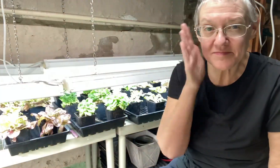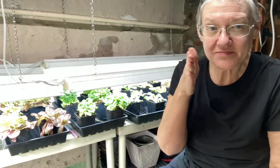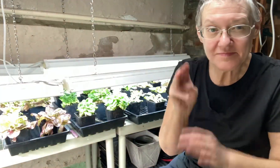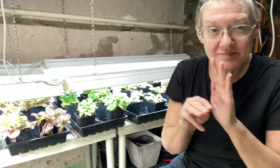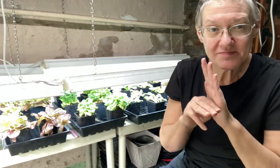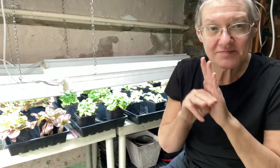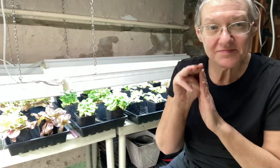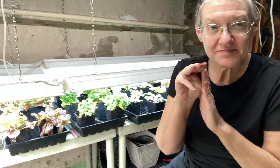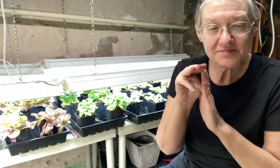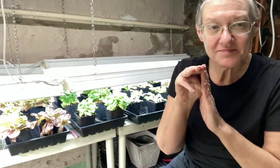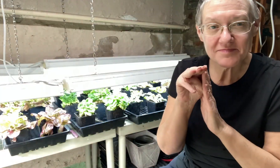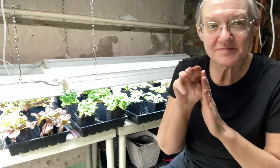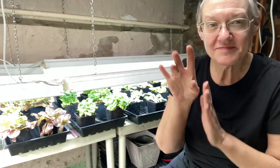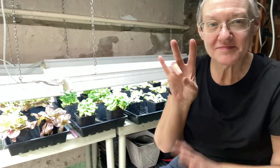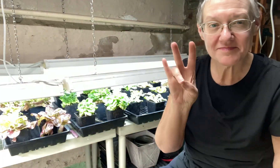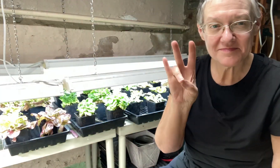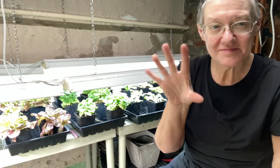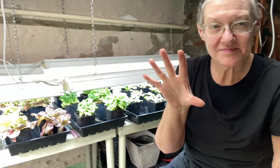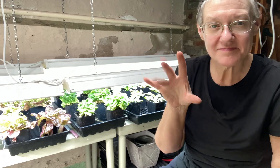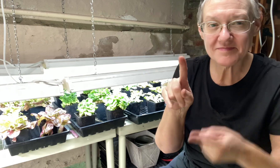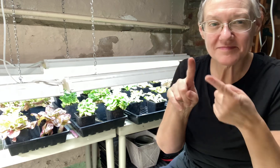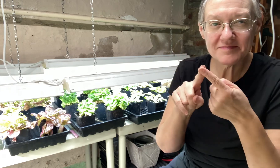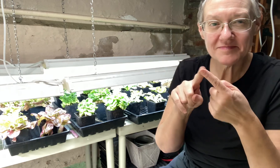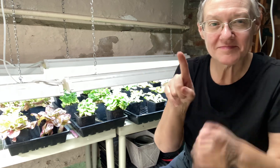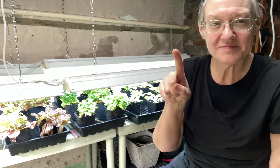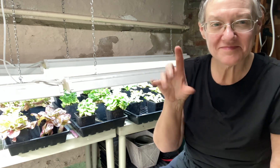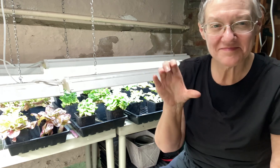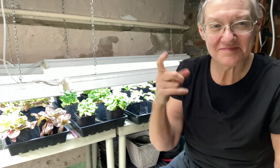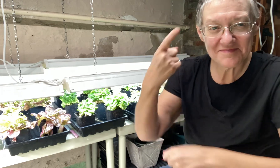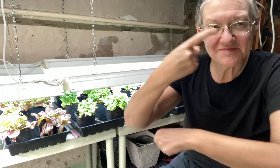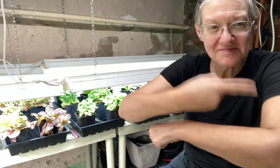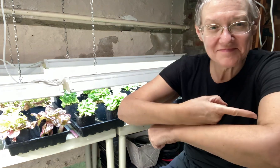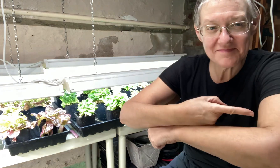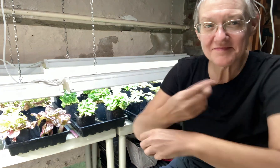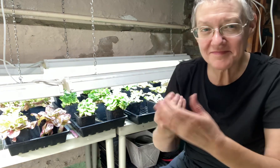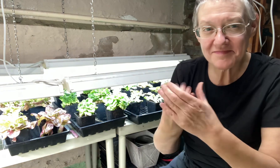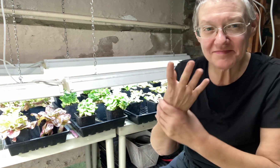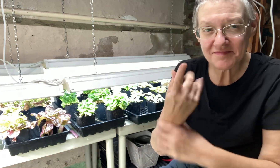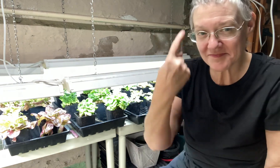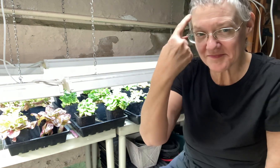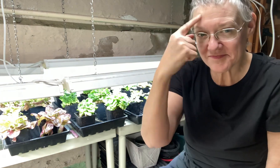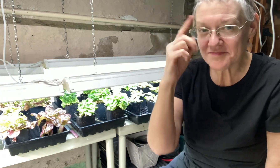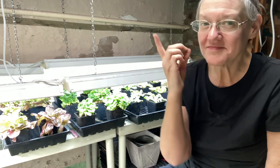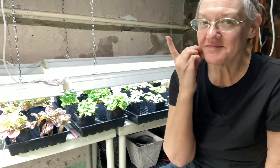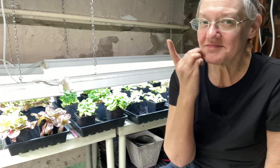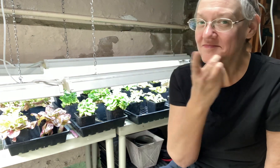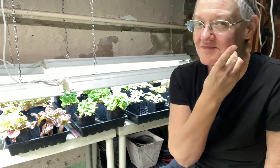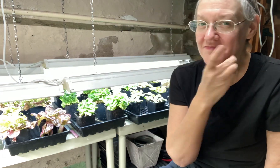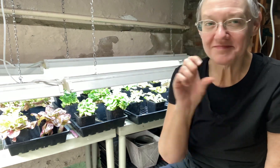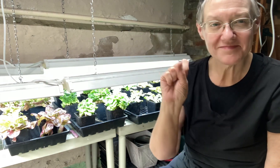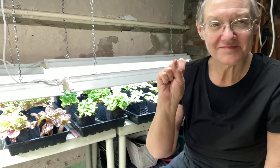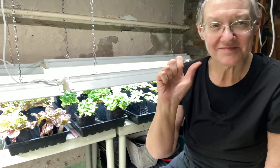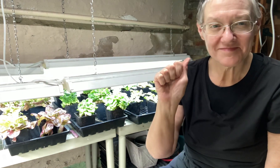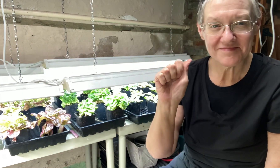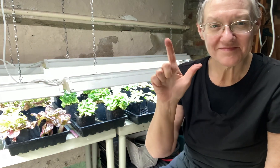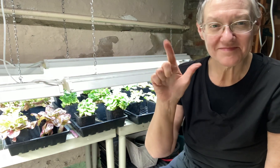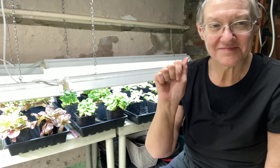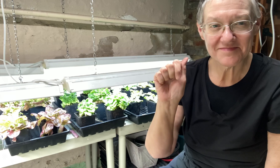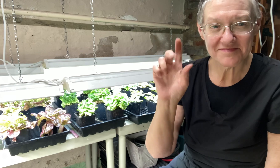now the cabbage is going to be mature in 75 to 100 days i'm growing it for dill salads